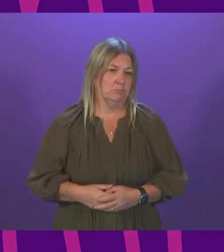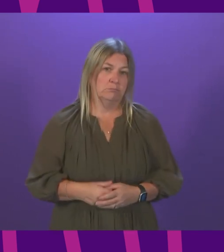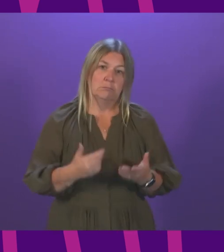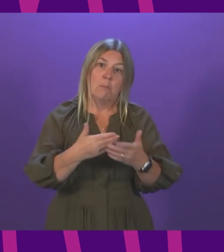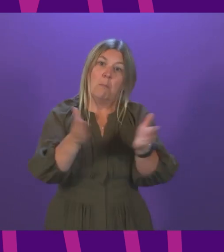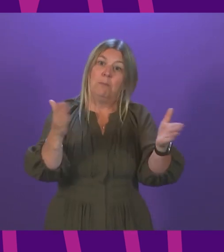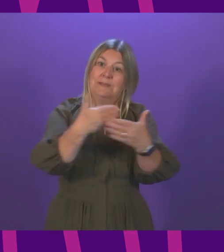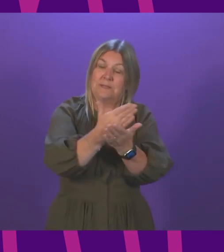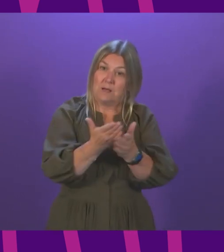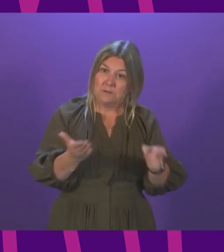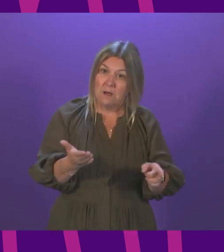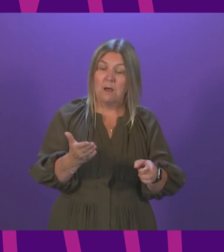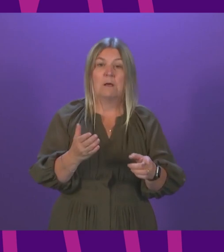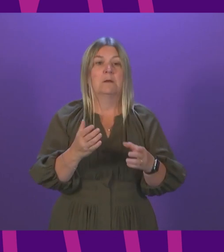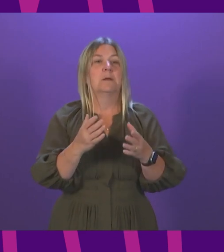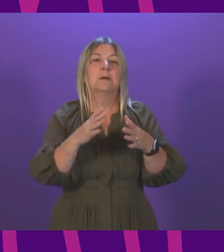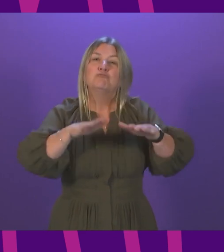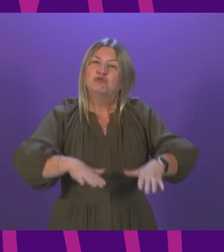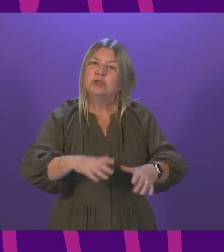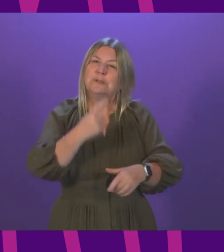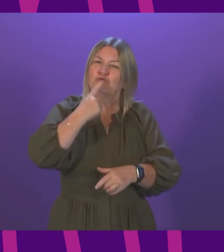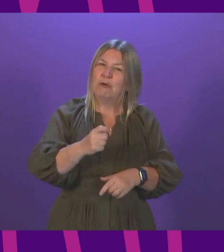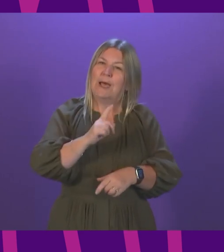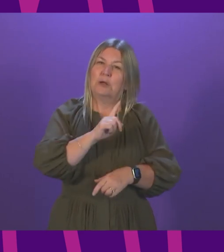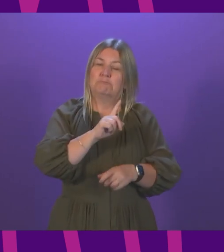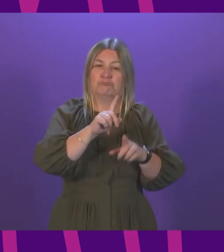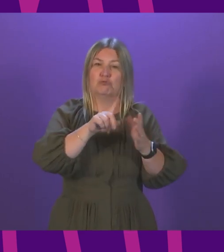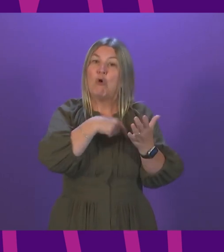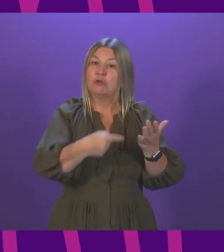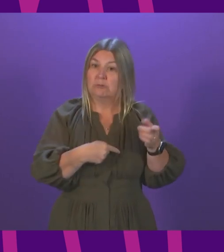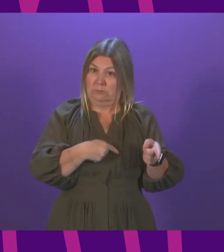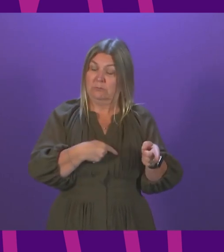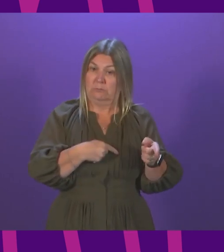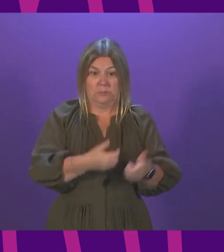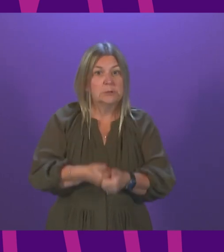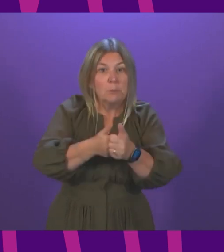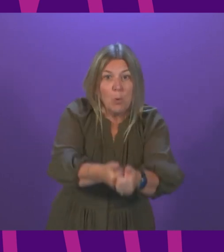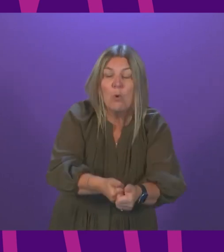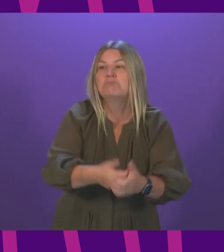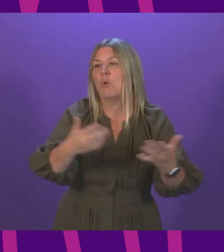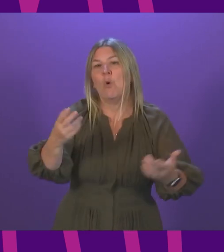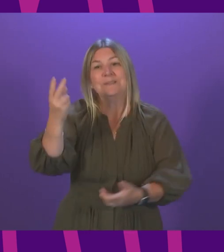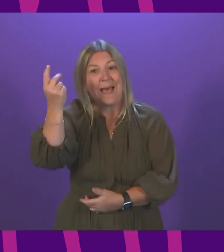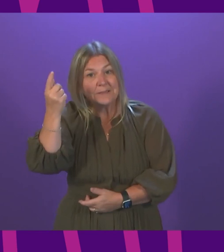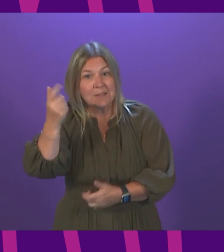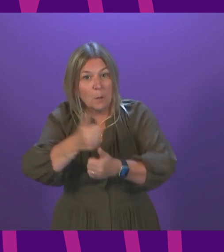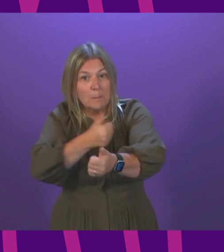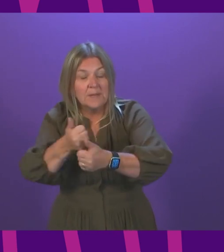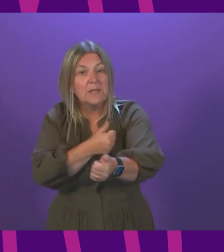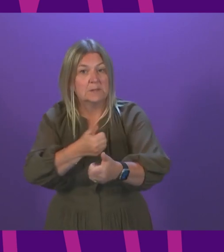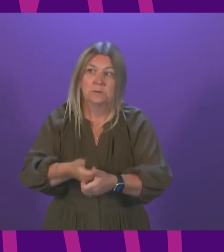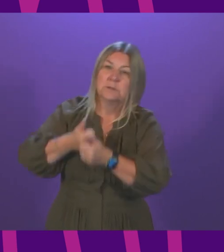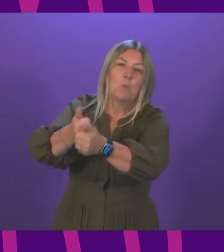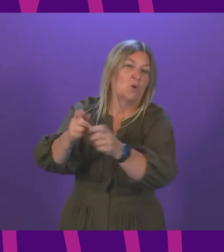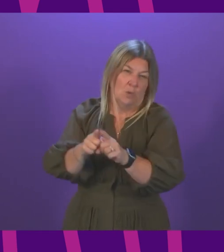support from the British Red Cross and as well as private contractors such as taxi companies to help with some of the ambulance services'